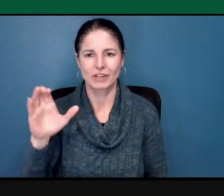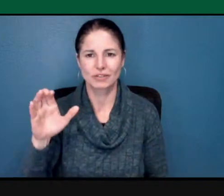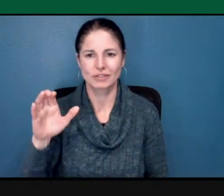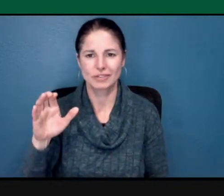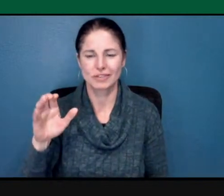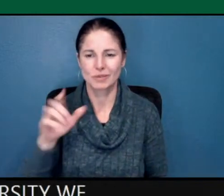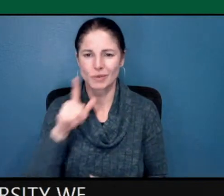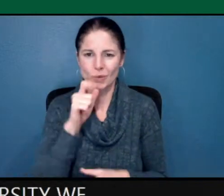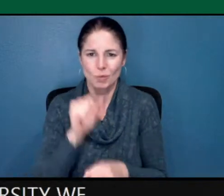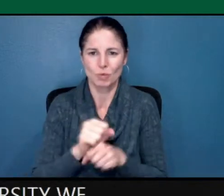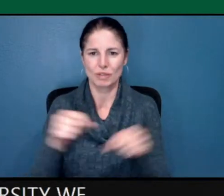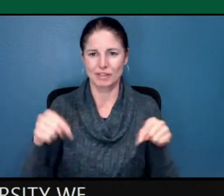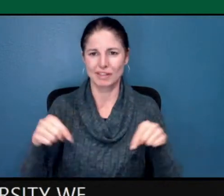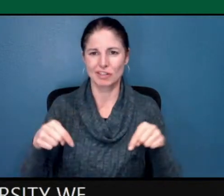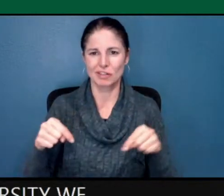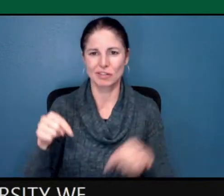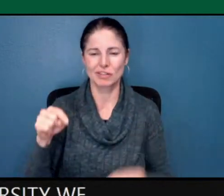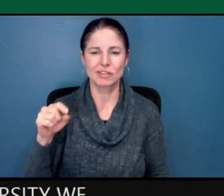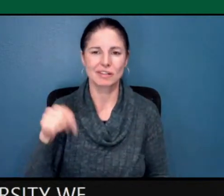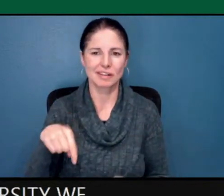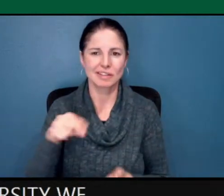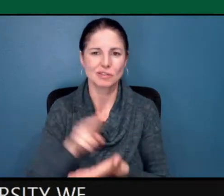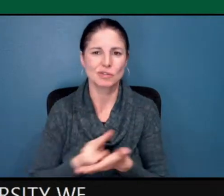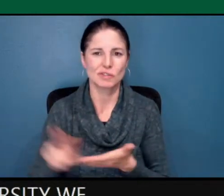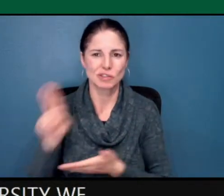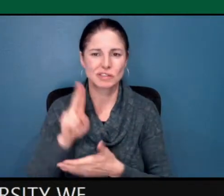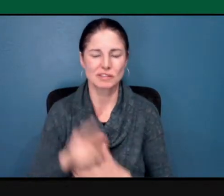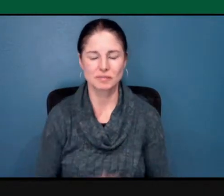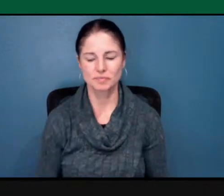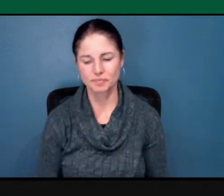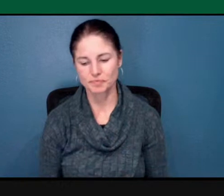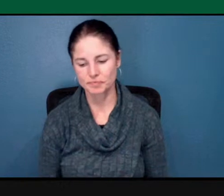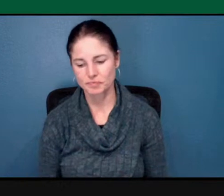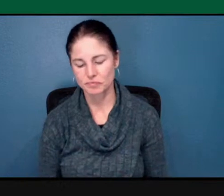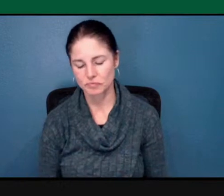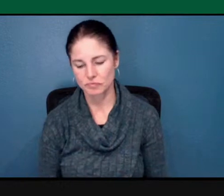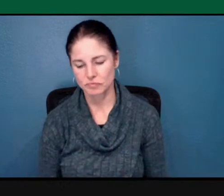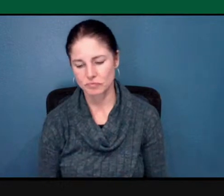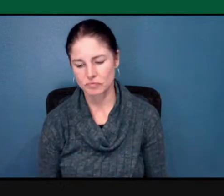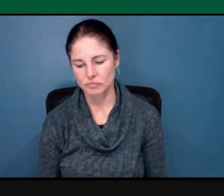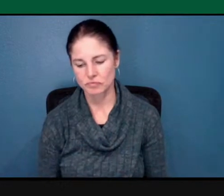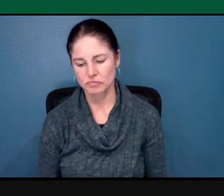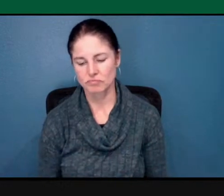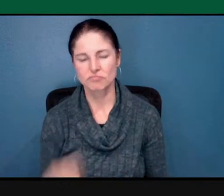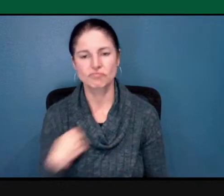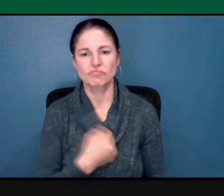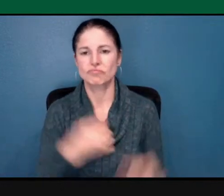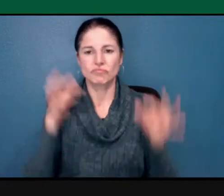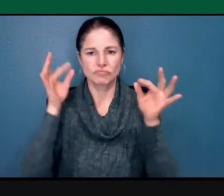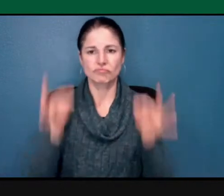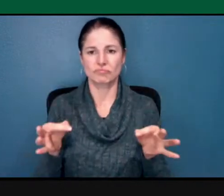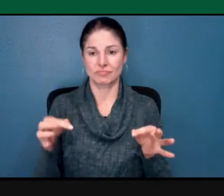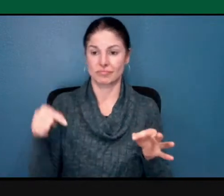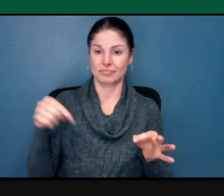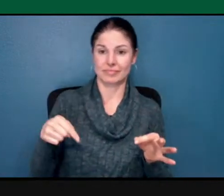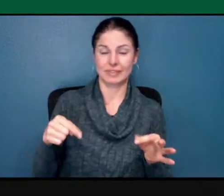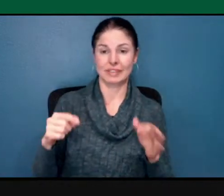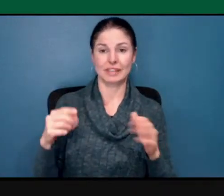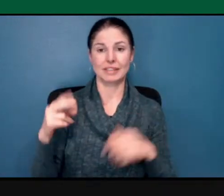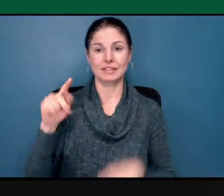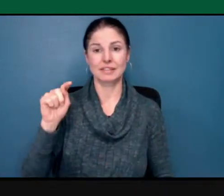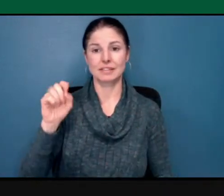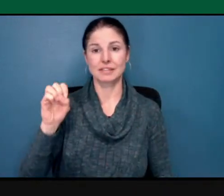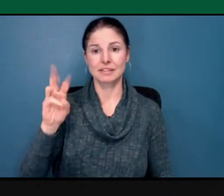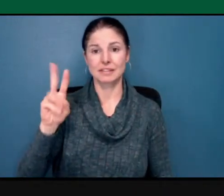decision that the faculty would run this town hall. Because we need